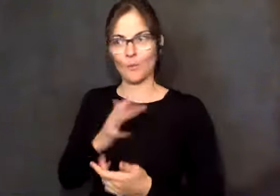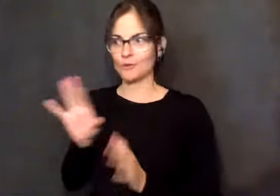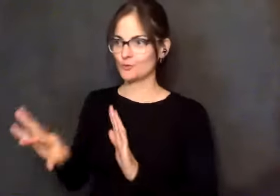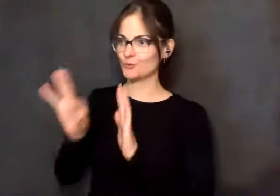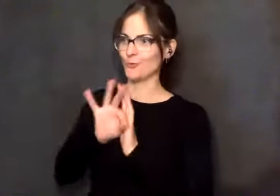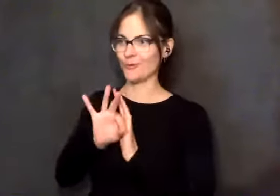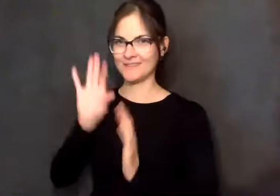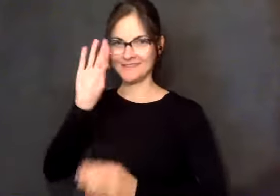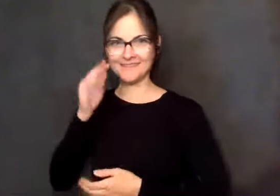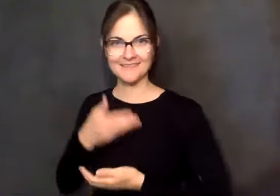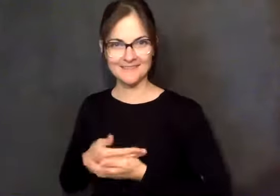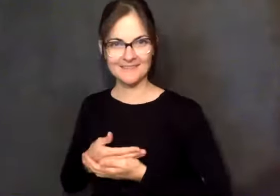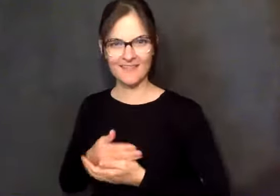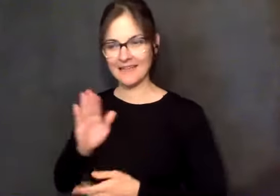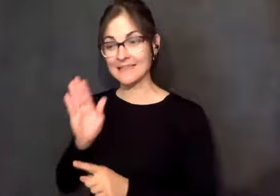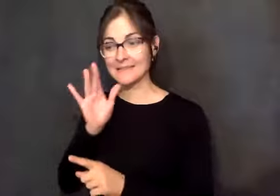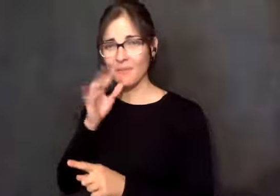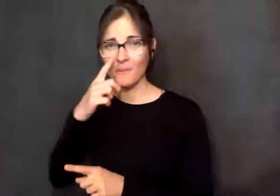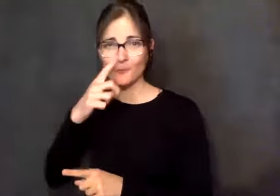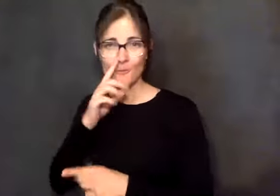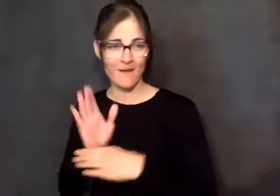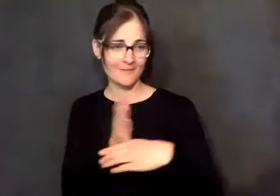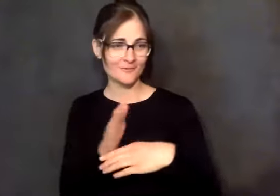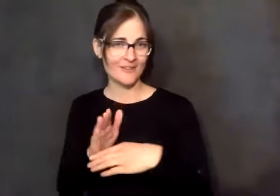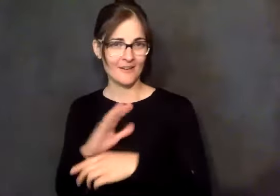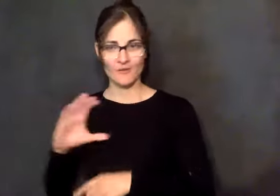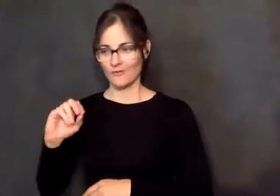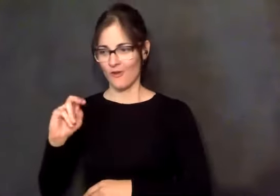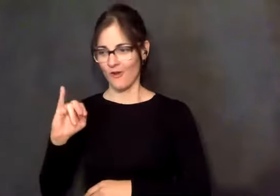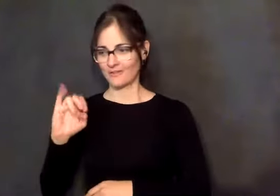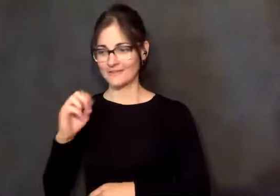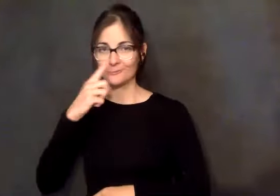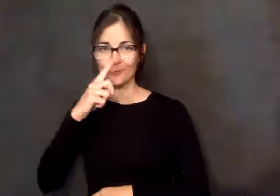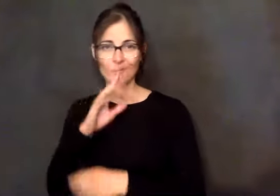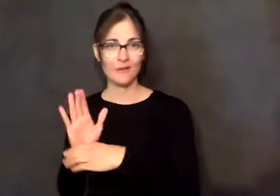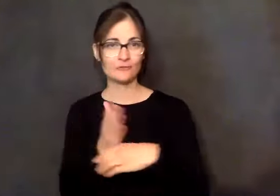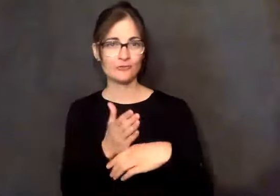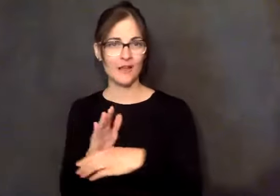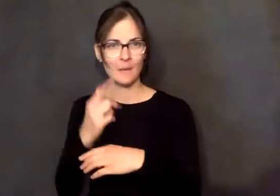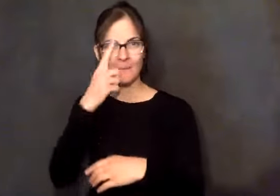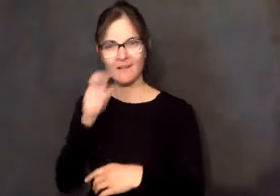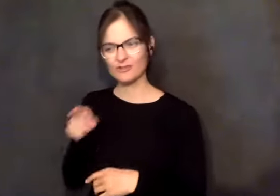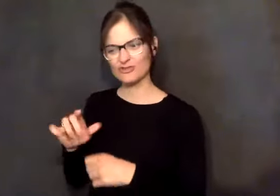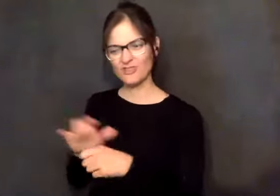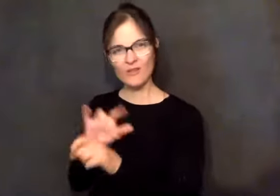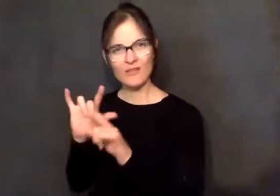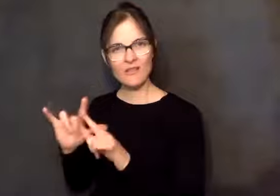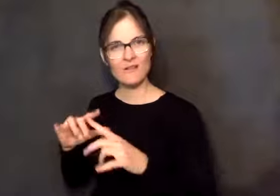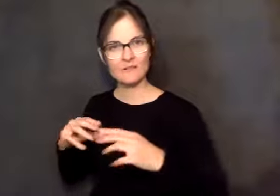glad to share him with us because she knew that we were going to love him. We were going to love him, too. And